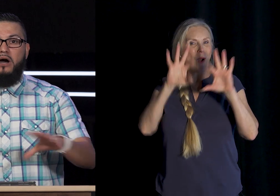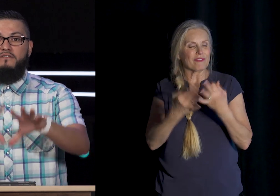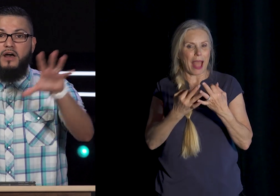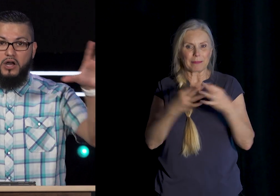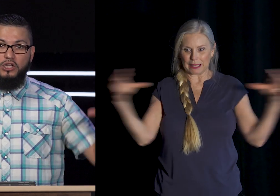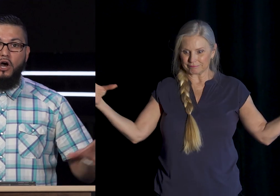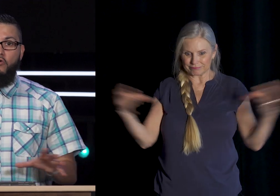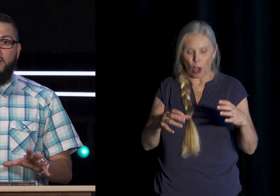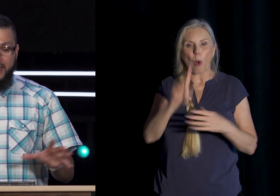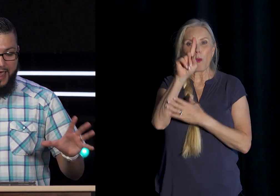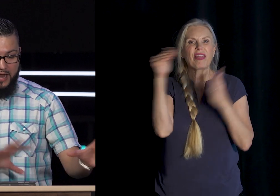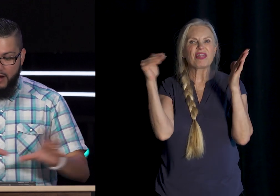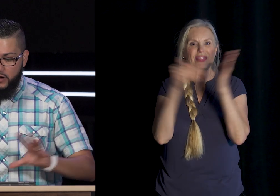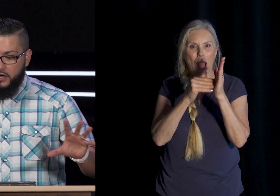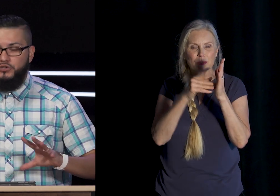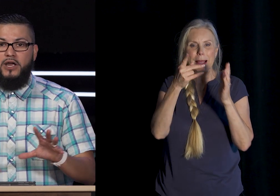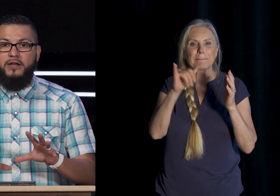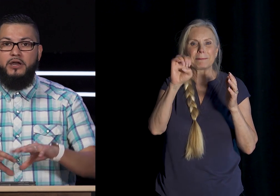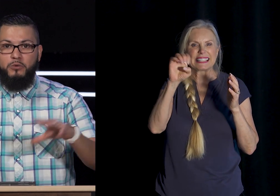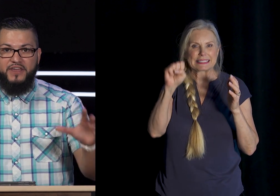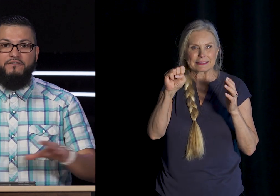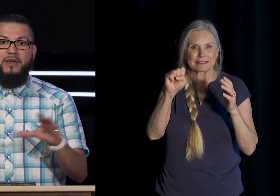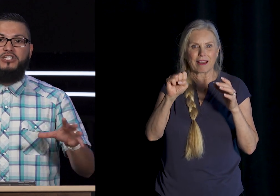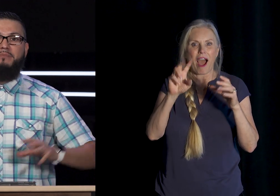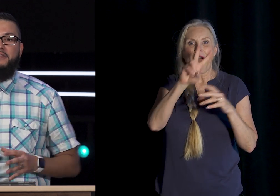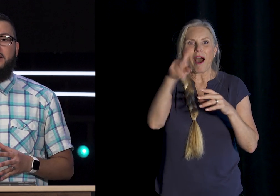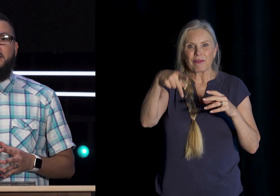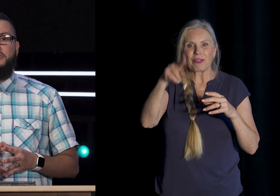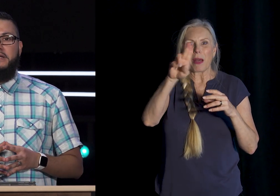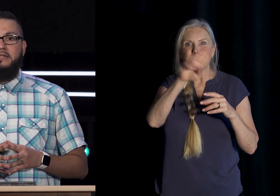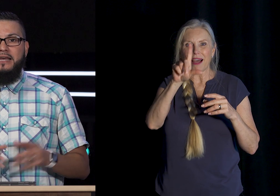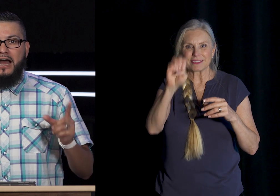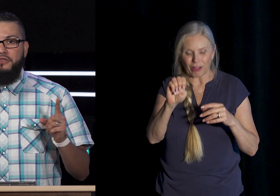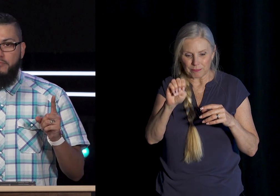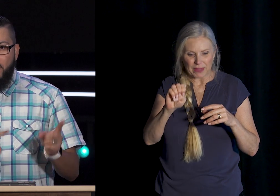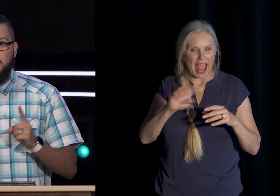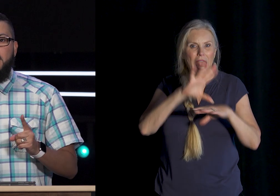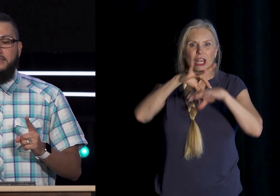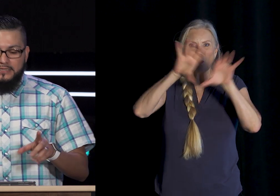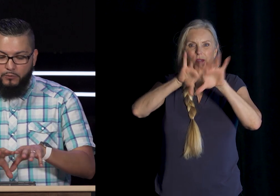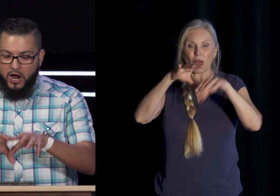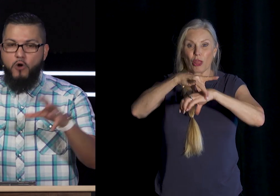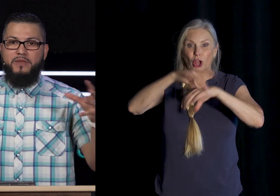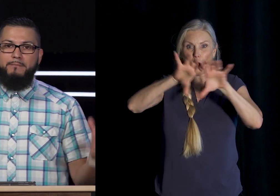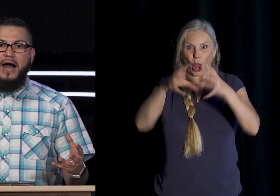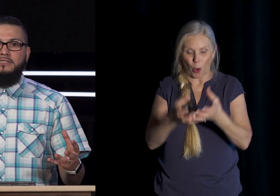Of A Globe And It Had Every Country On It With Information About That Country Now The Process Is That We Open The Box